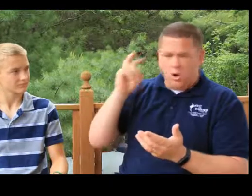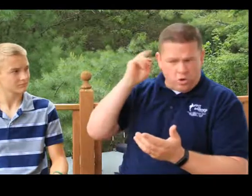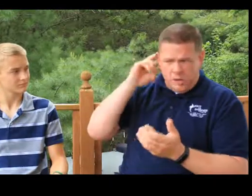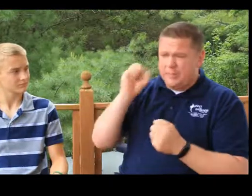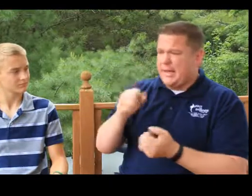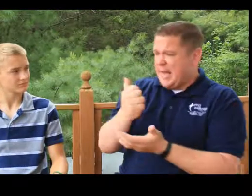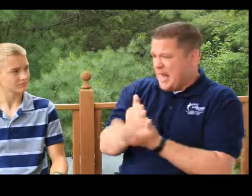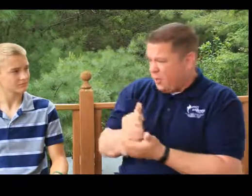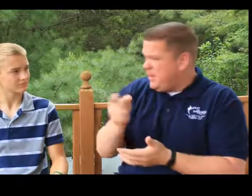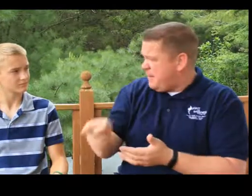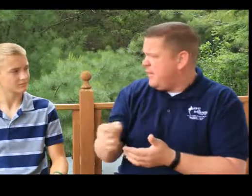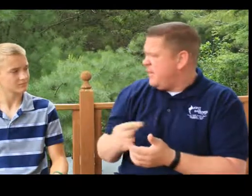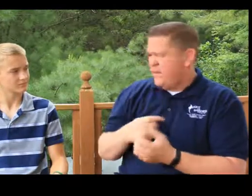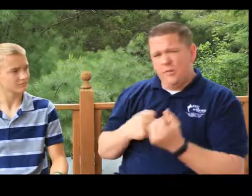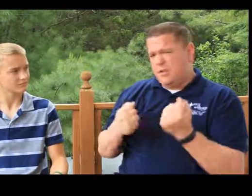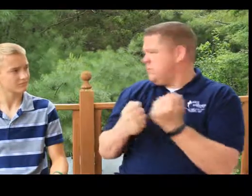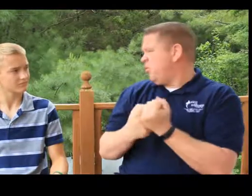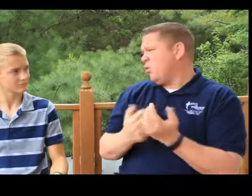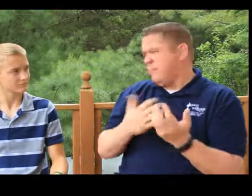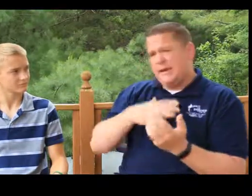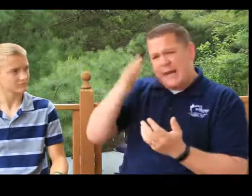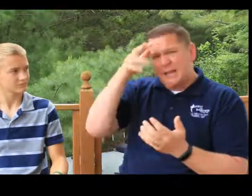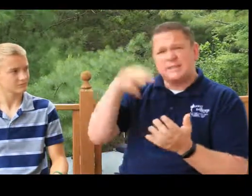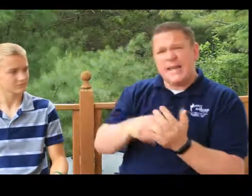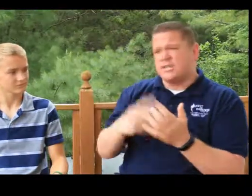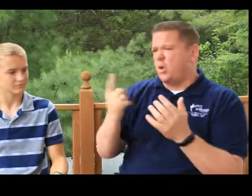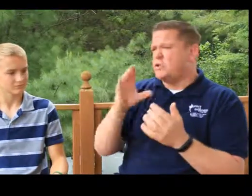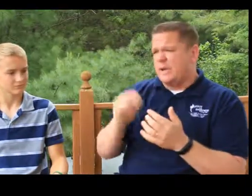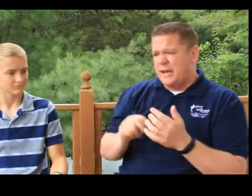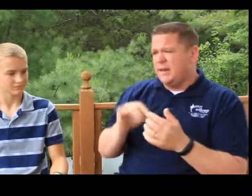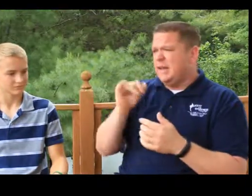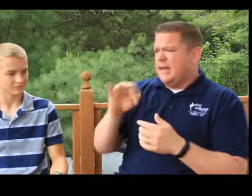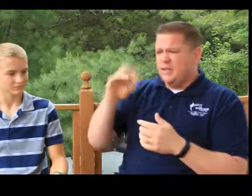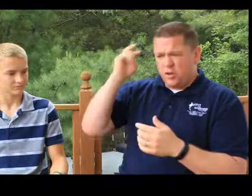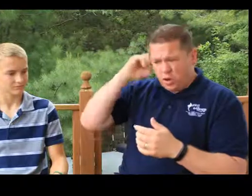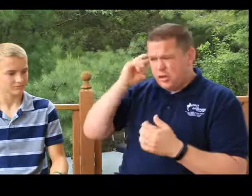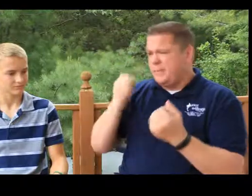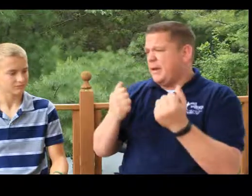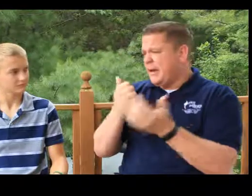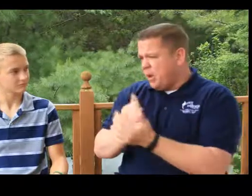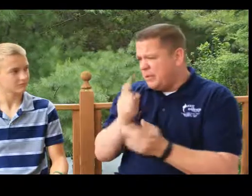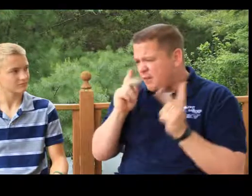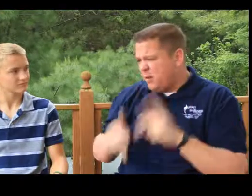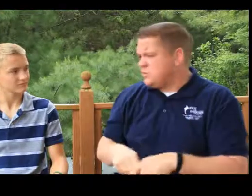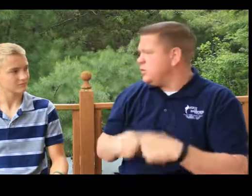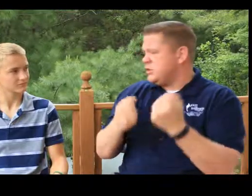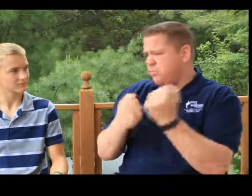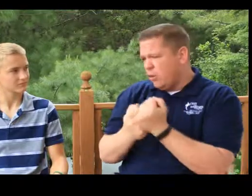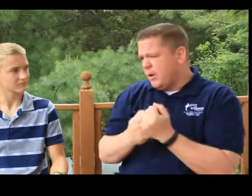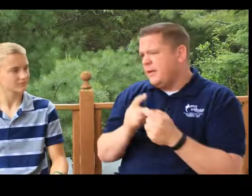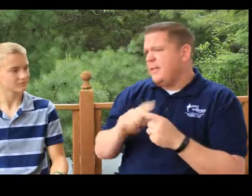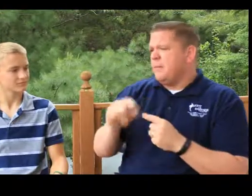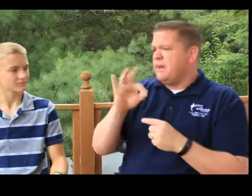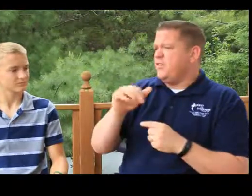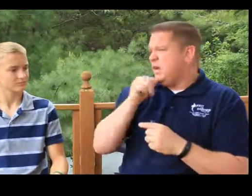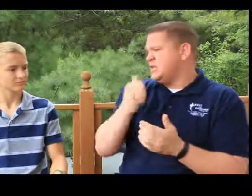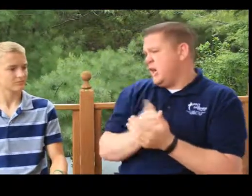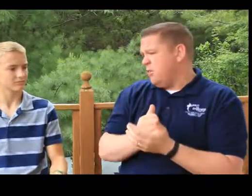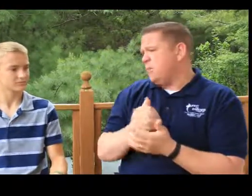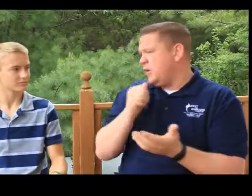cochlear implant can help them, we support it. My dad's stance has always been, if the cochlear implant can help a deaf person, we support it. But if it doesn't help, then